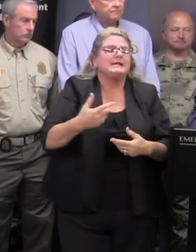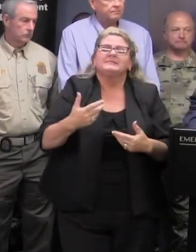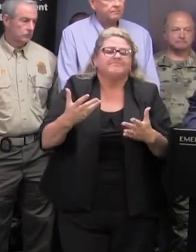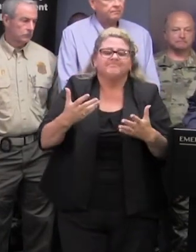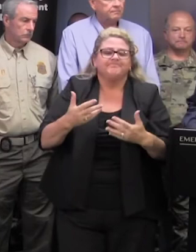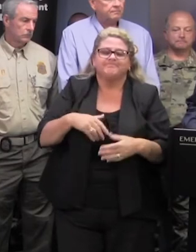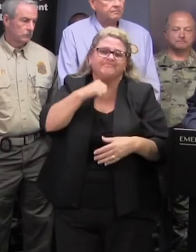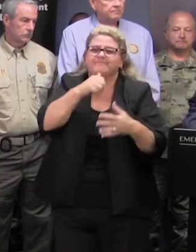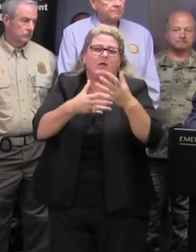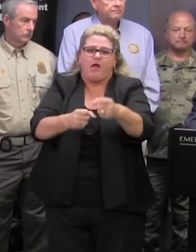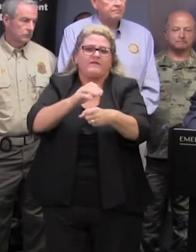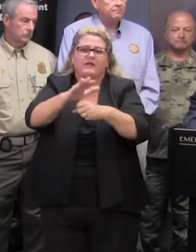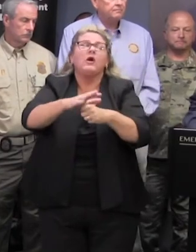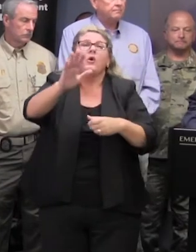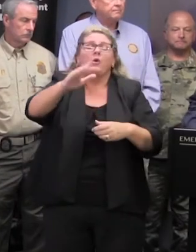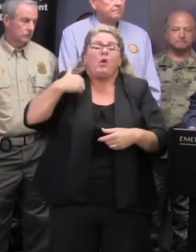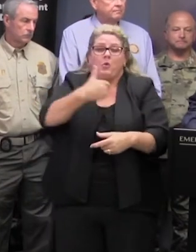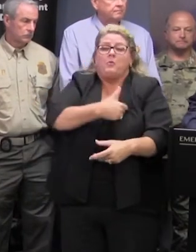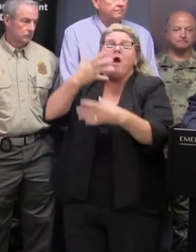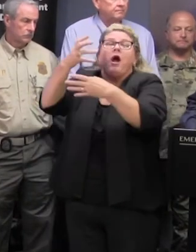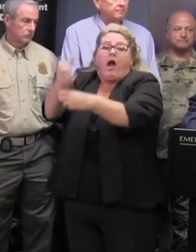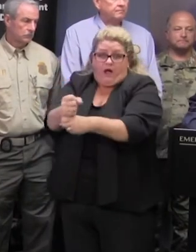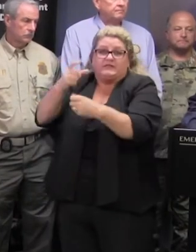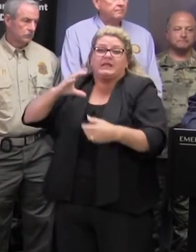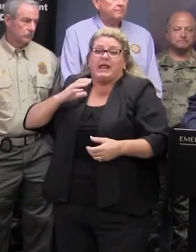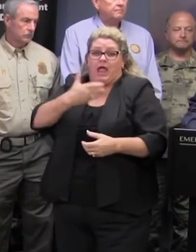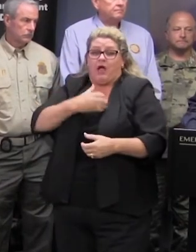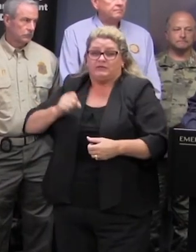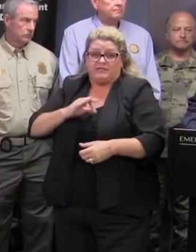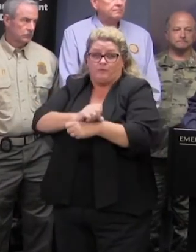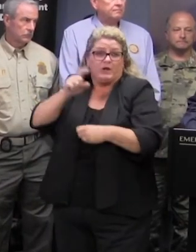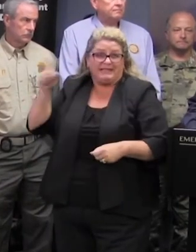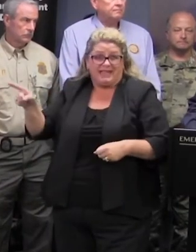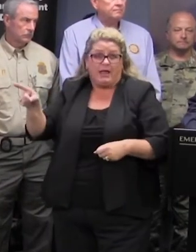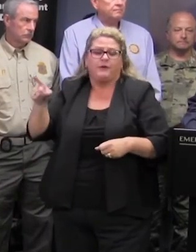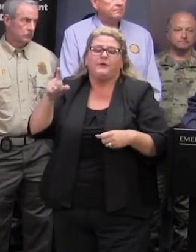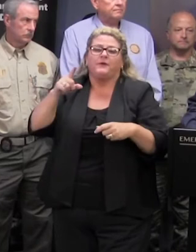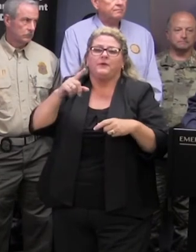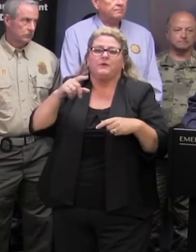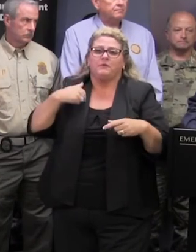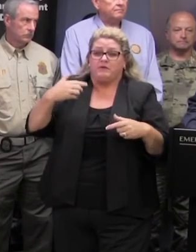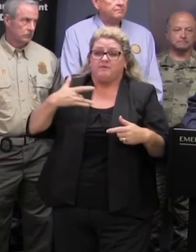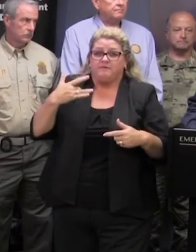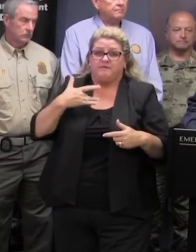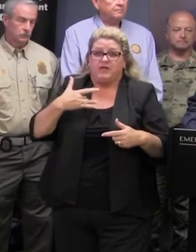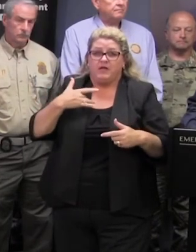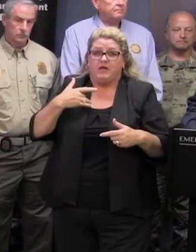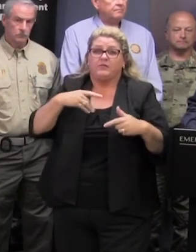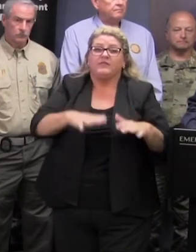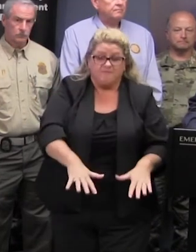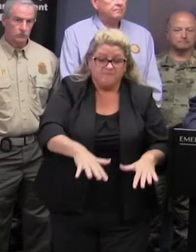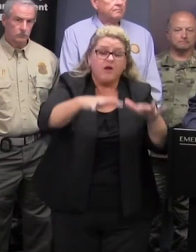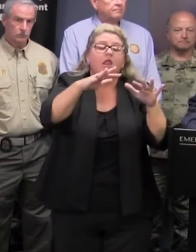enough we have high confidence in what we're doing but we also have high confidence in the strength and power of this flood